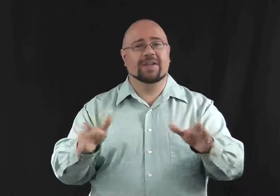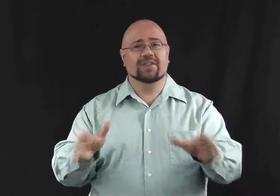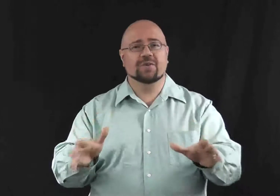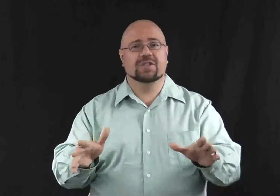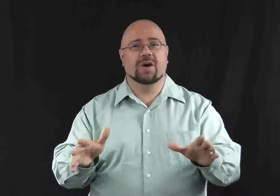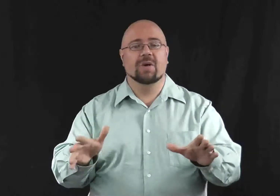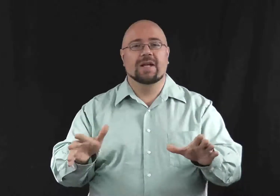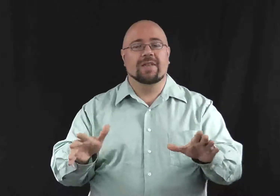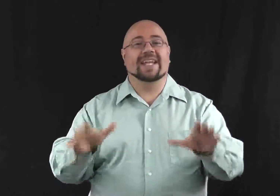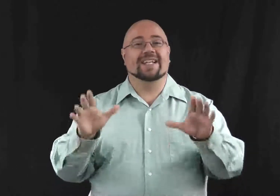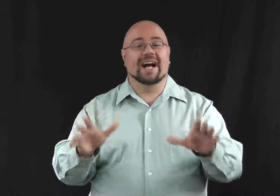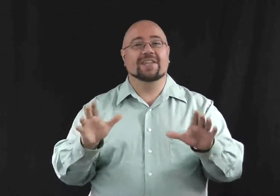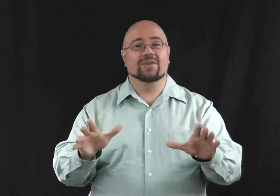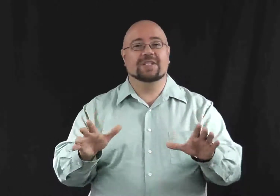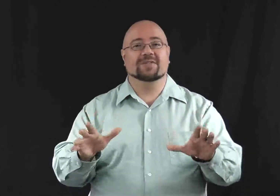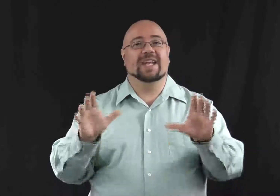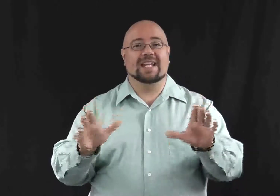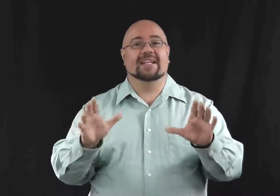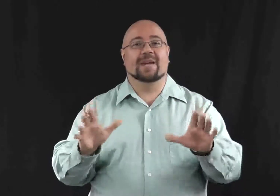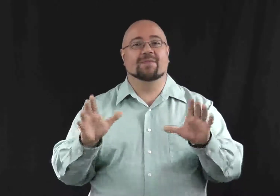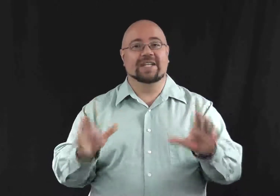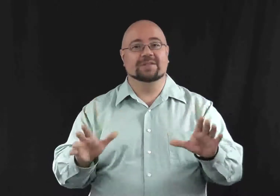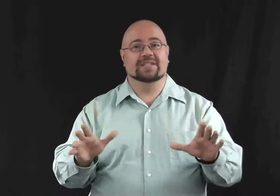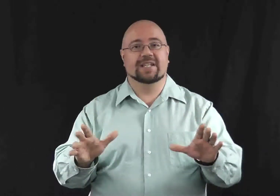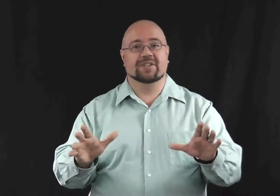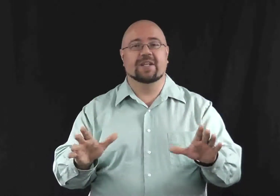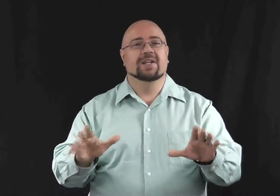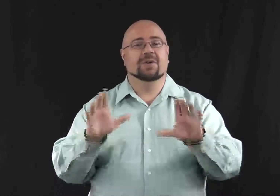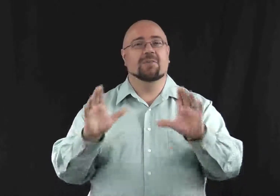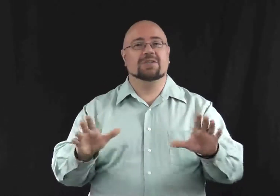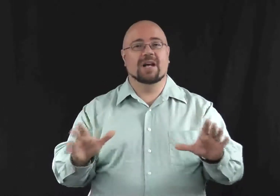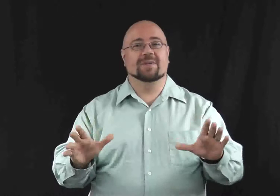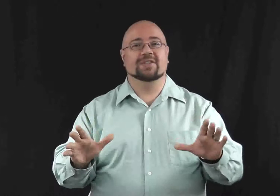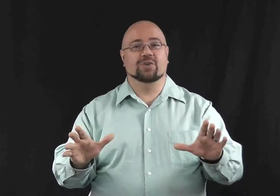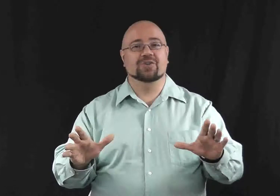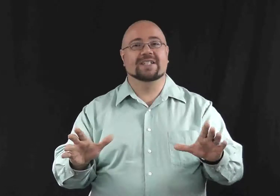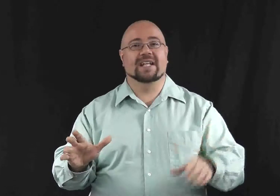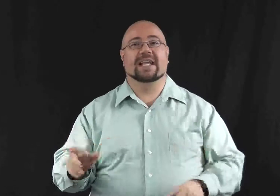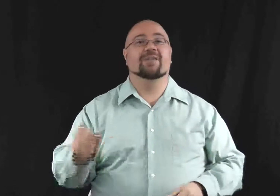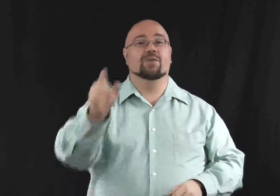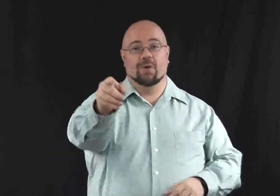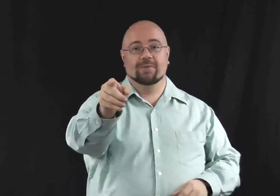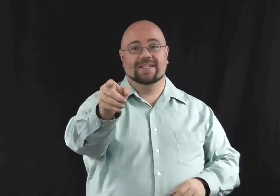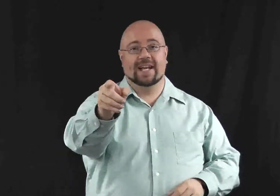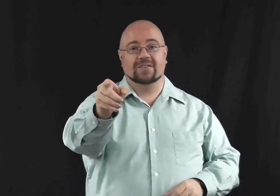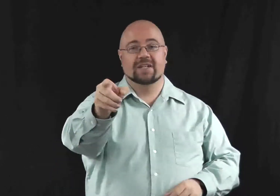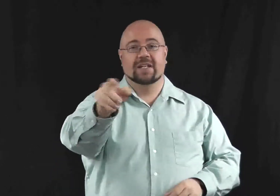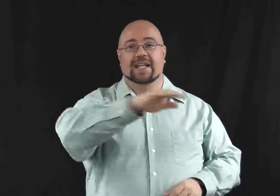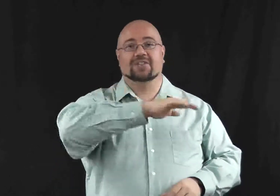so they cannot use this for any type of legal decision. So most companies usually decide to have you go and retest and start from the